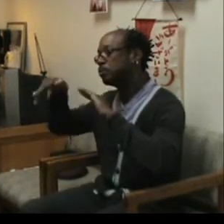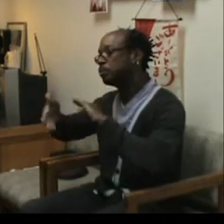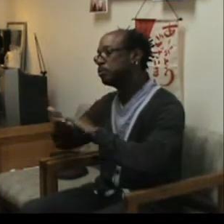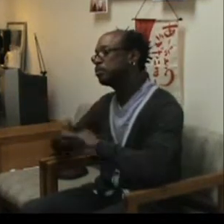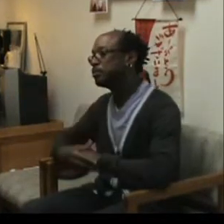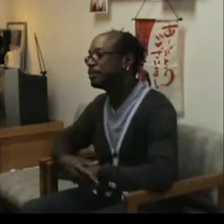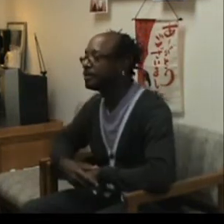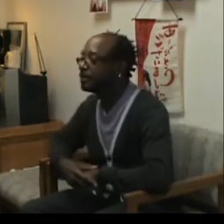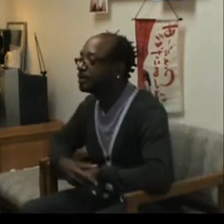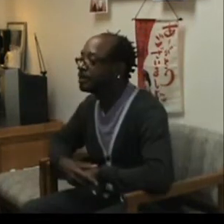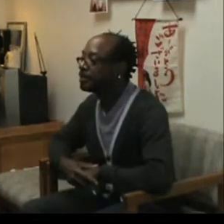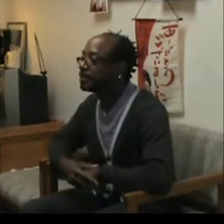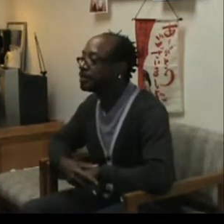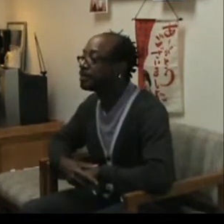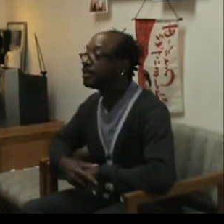It's easy to wake up in the morning.